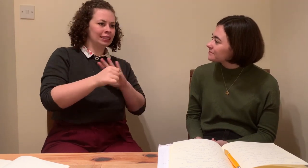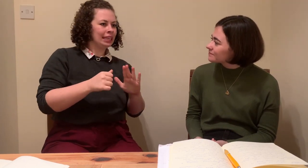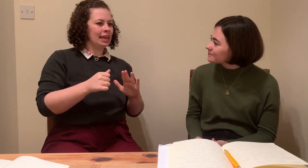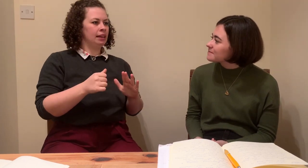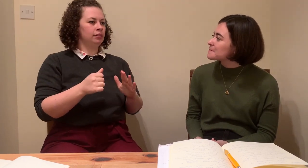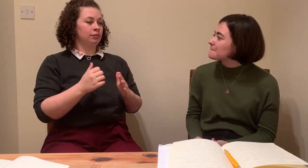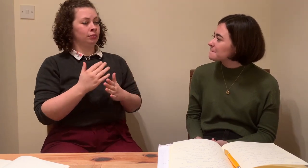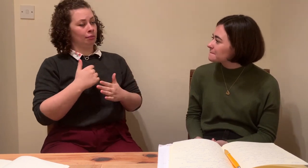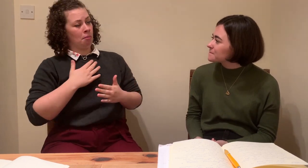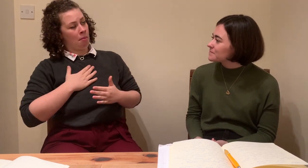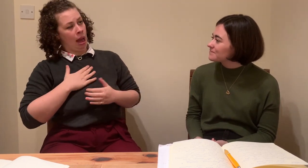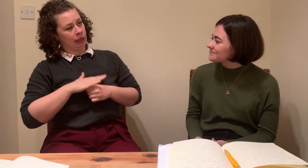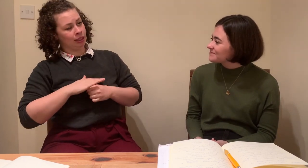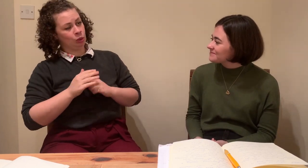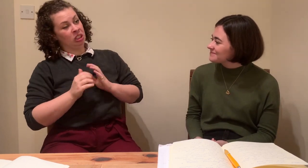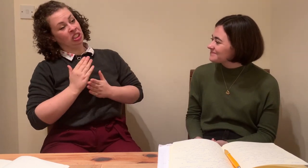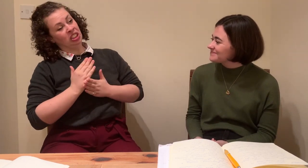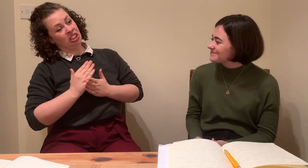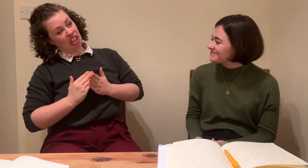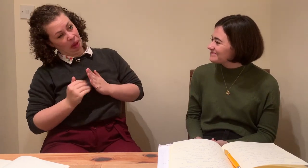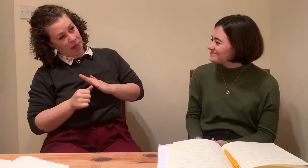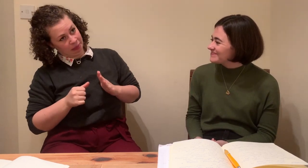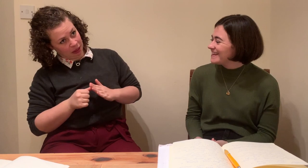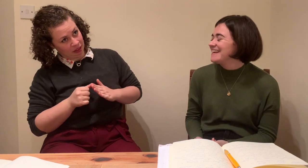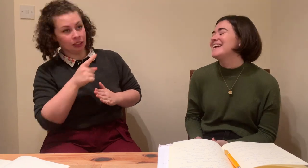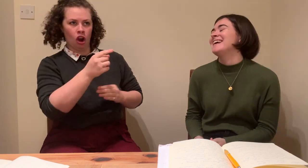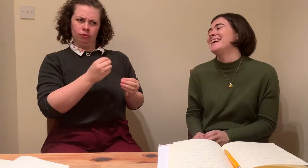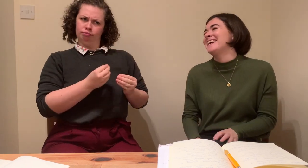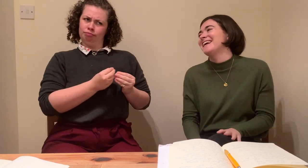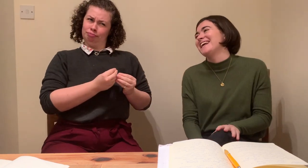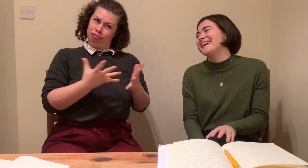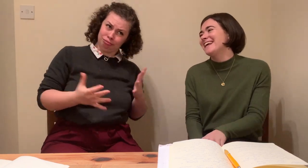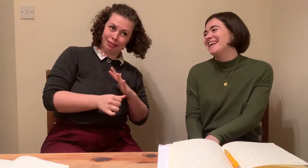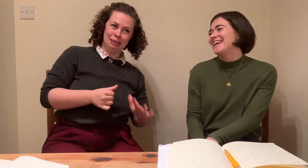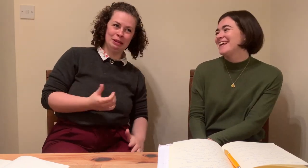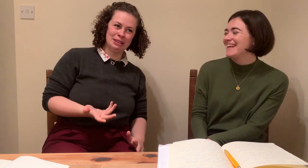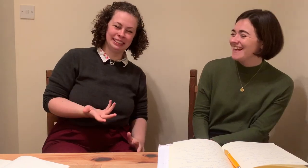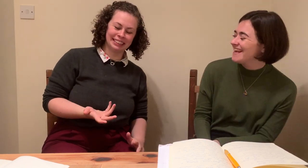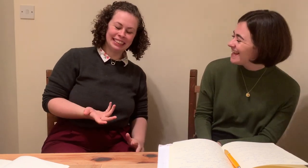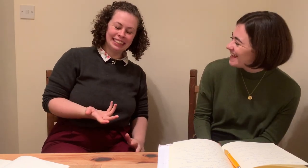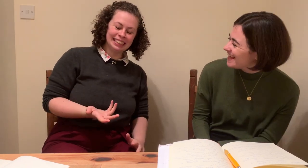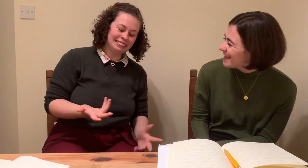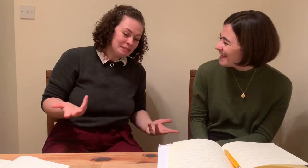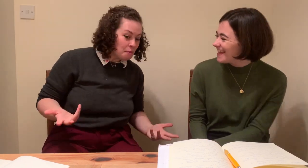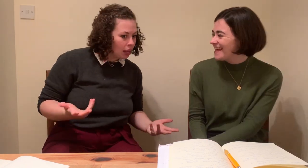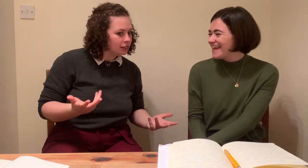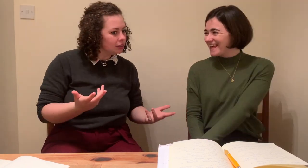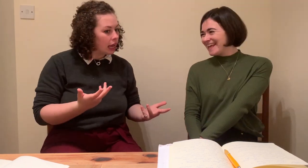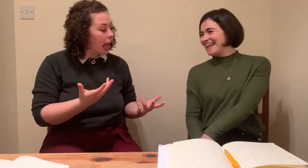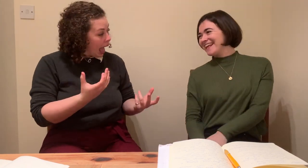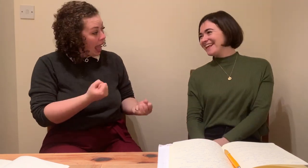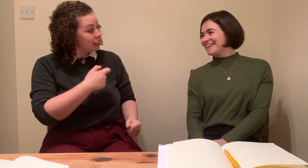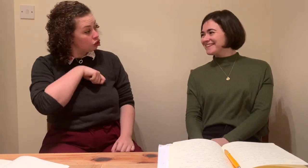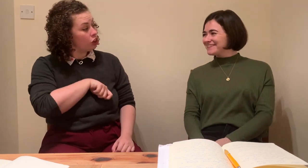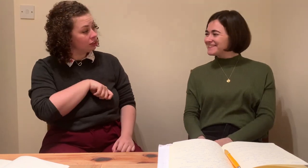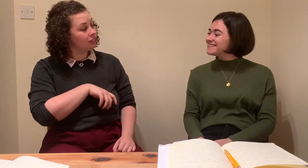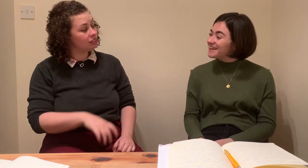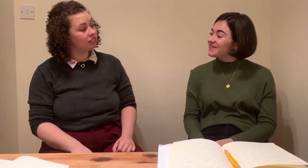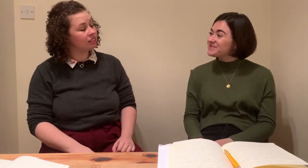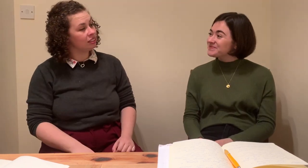well, when we think about deaf interpreting, you know, sometimes it's not a formal situation, if you get me. Yeah. Sometimes, depending on who you're interpreting for, say, for example, it's a group of,